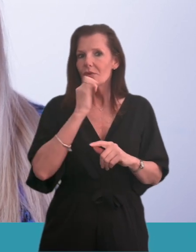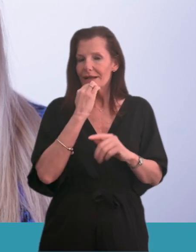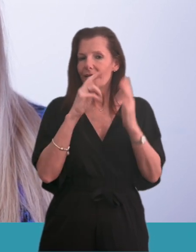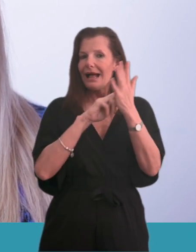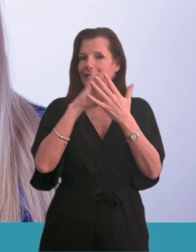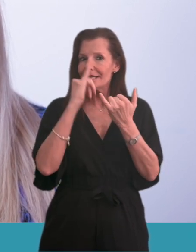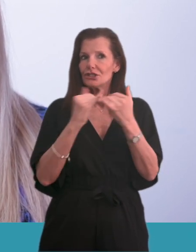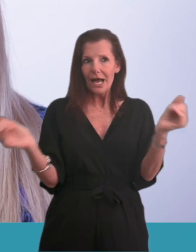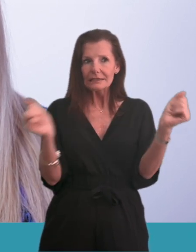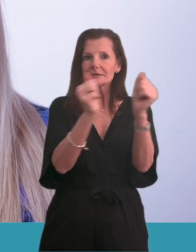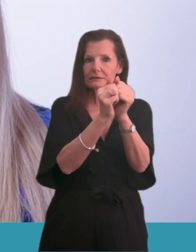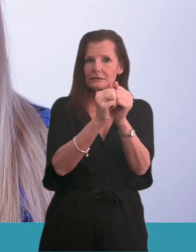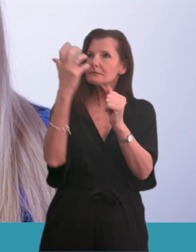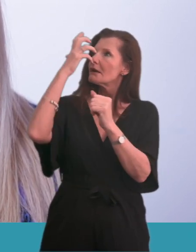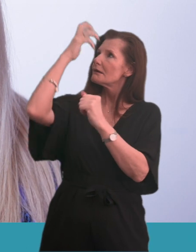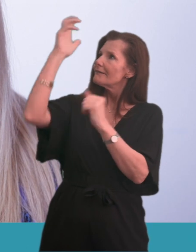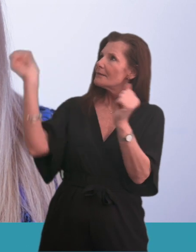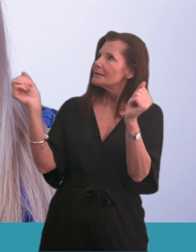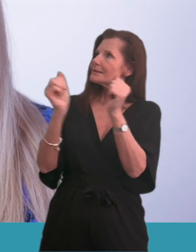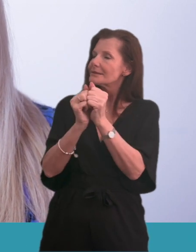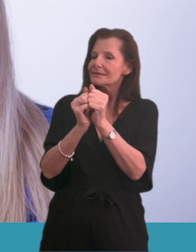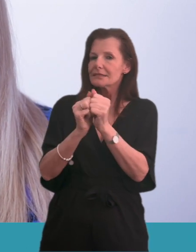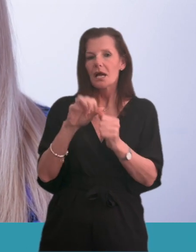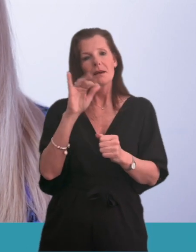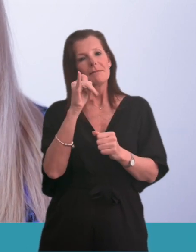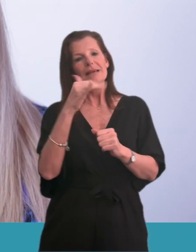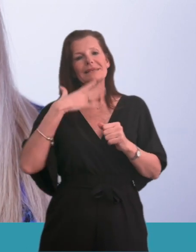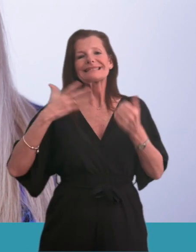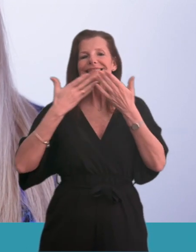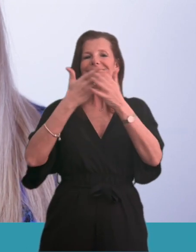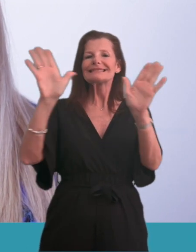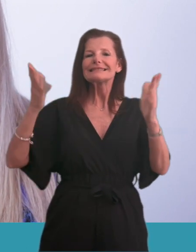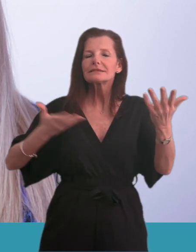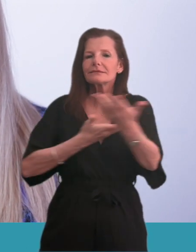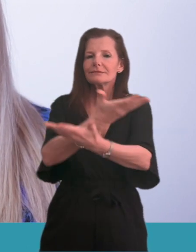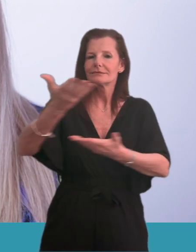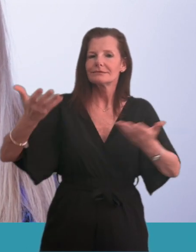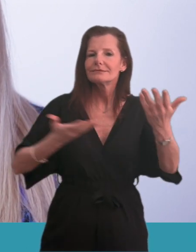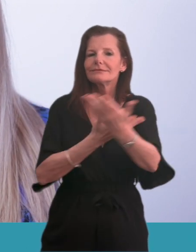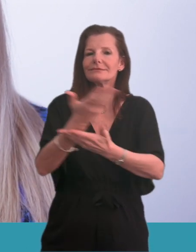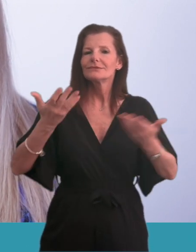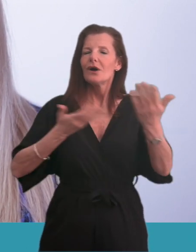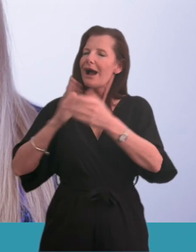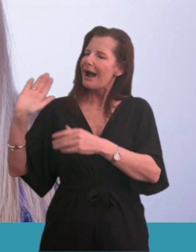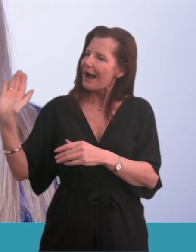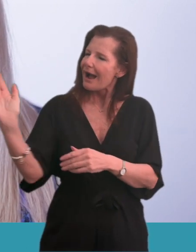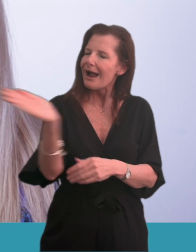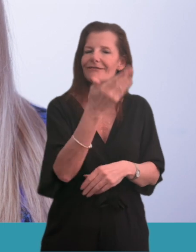the NHS and government decision makers. We may need to hold a public consultation to give everyone the chance to have their say